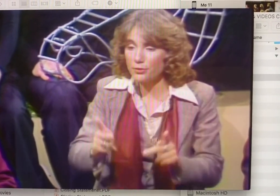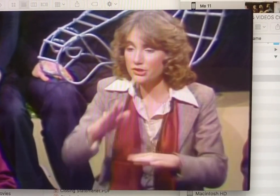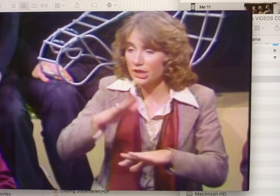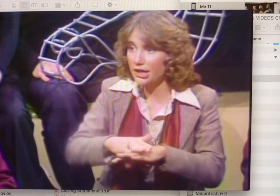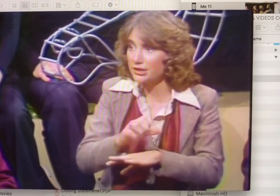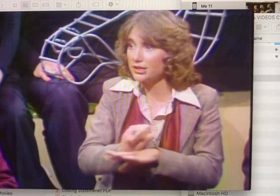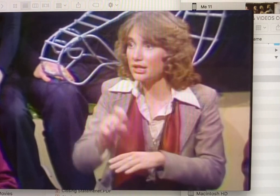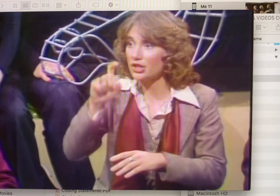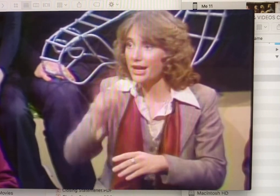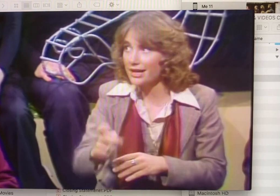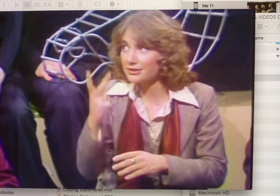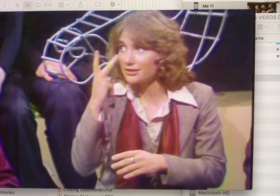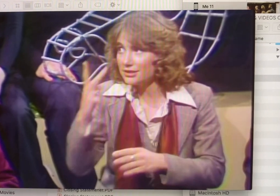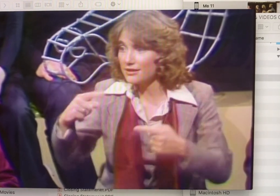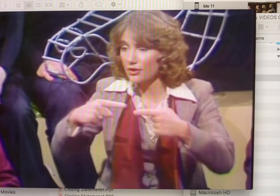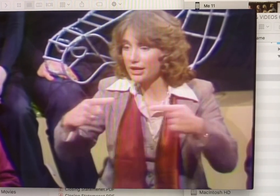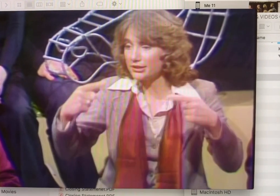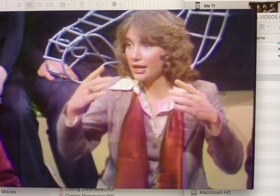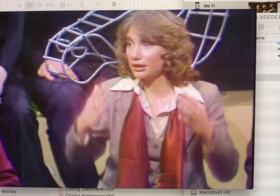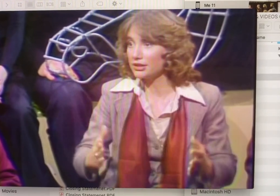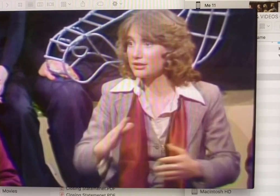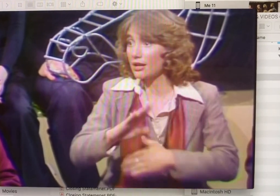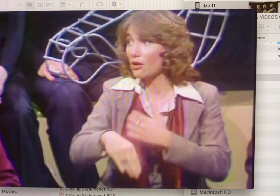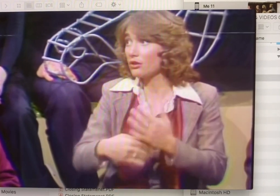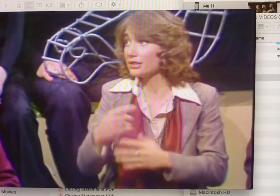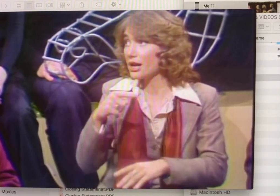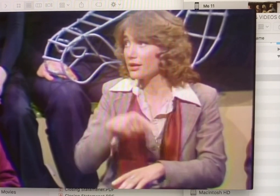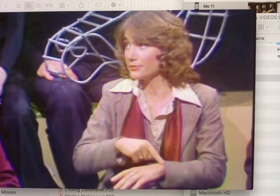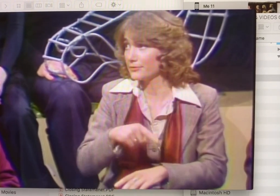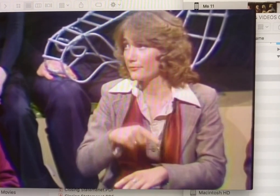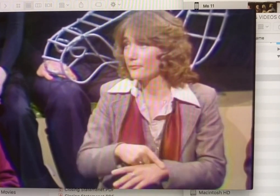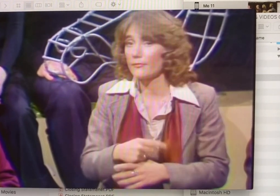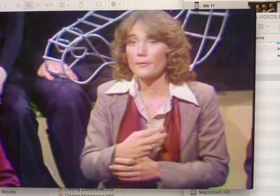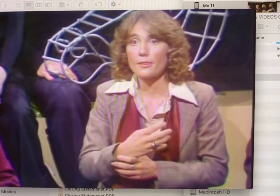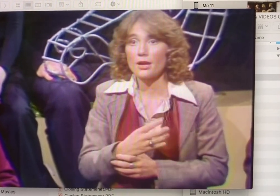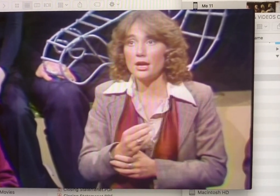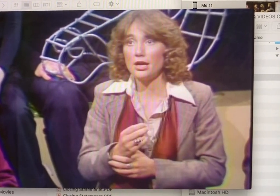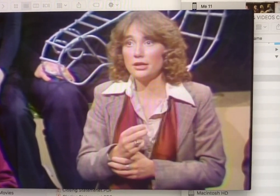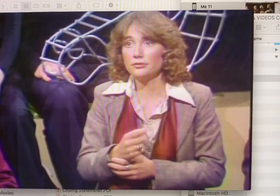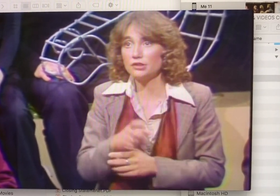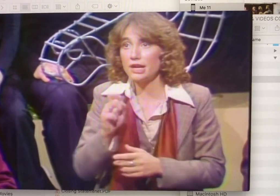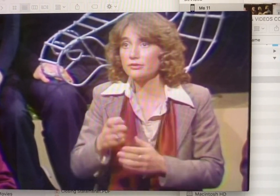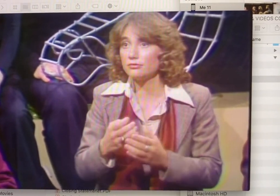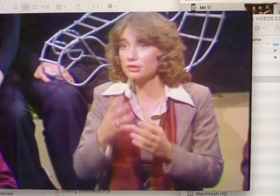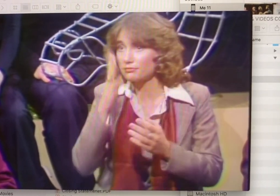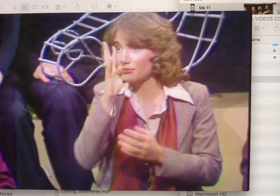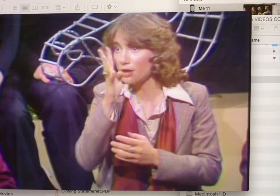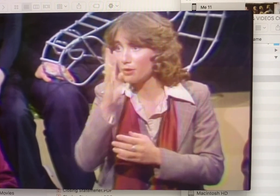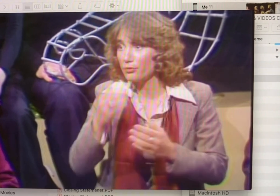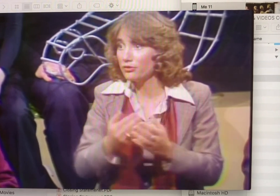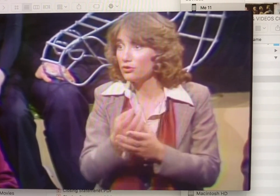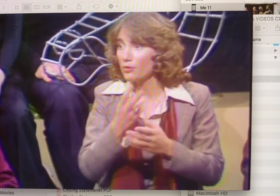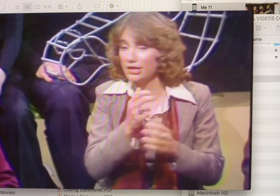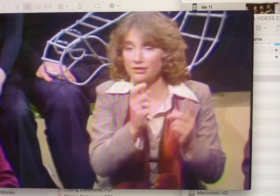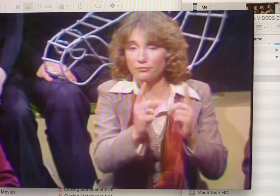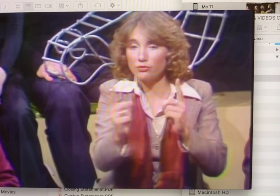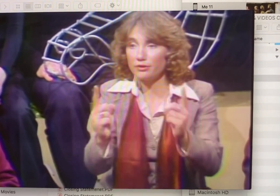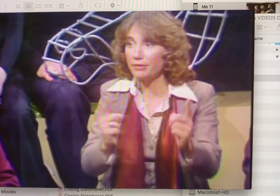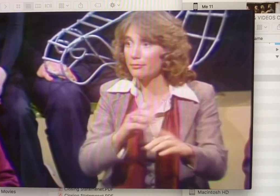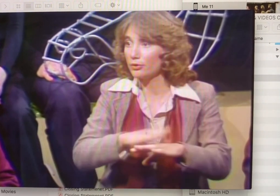person on stage has to see their antagonist at all times. And you have to just come up with new ways of moving people